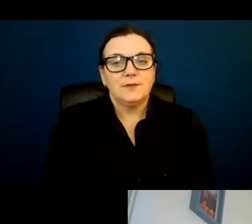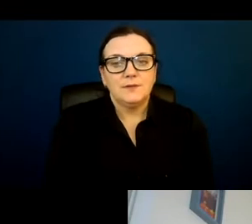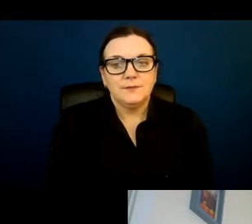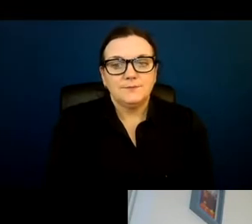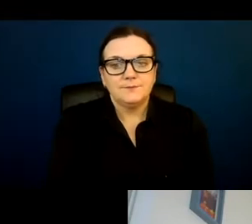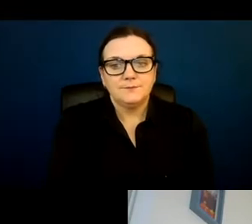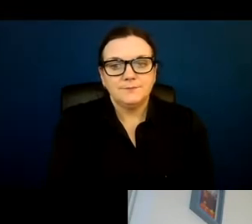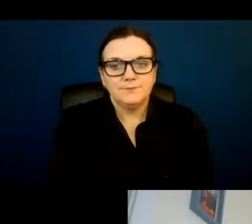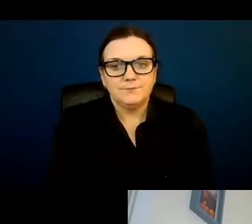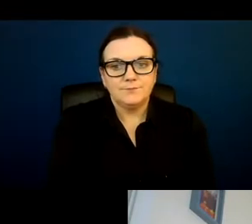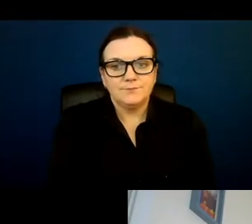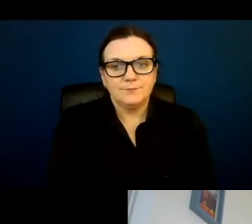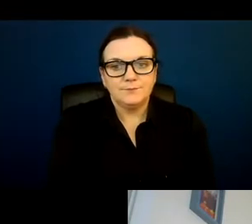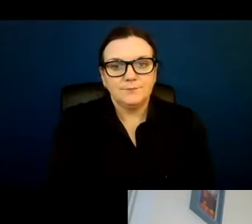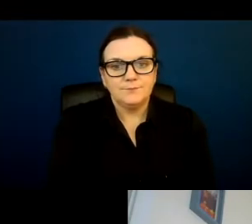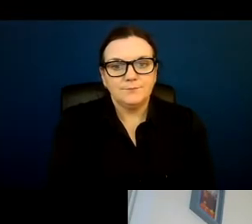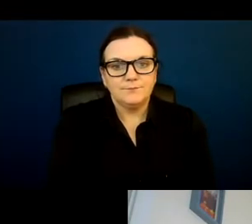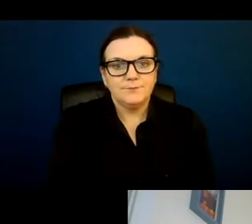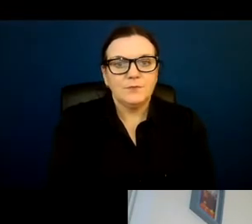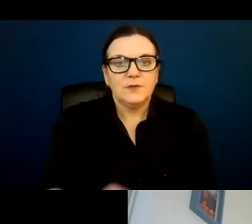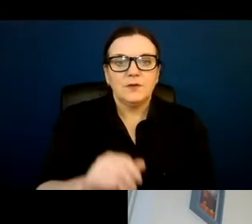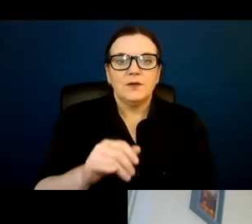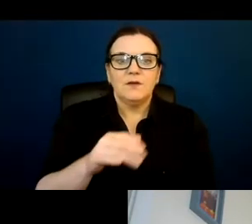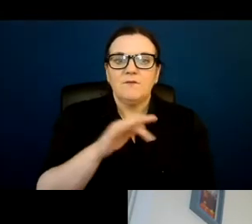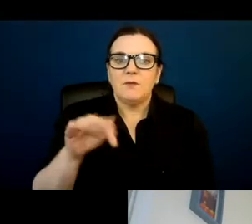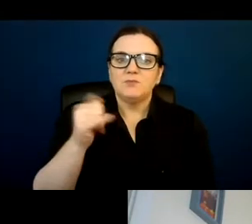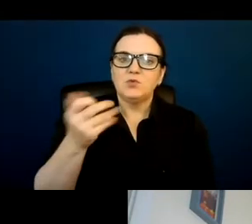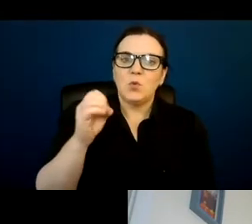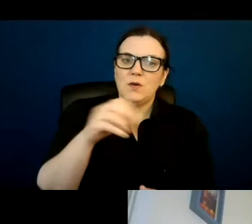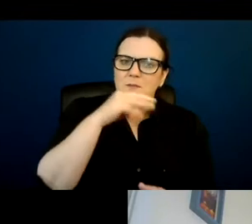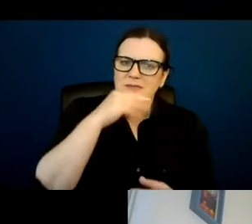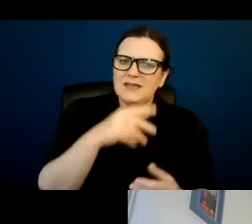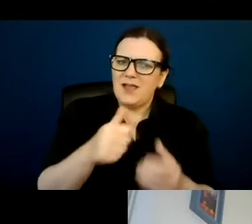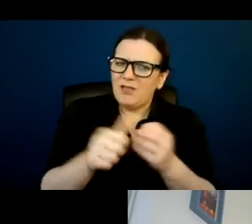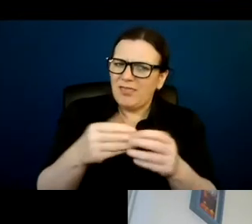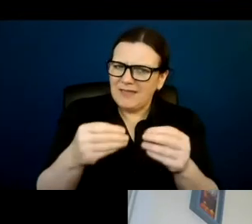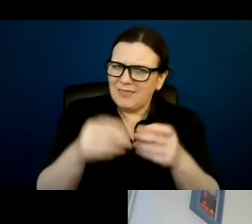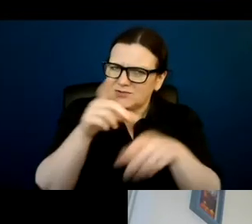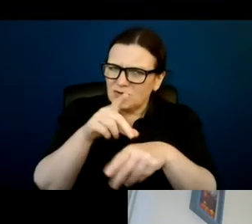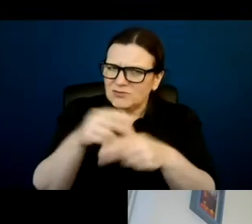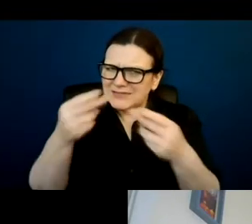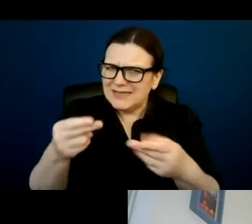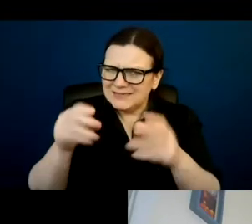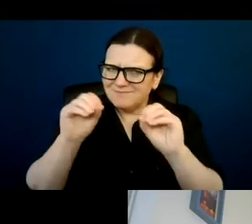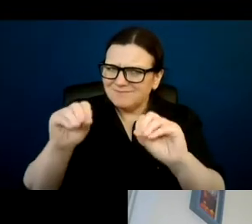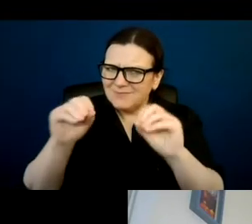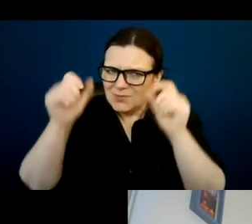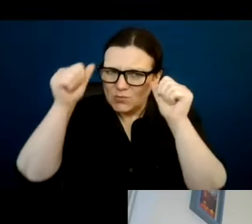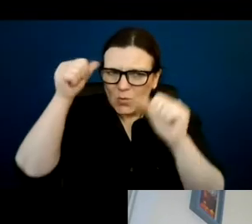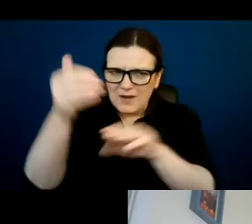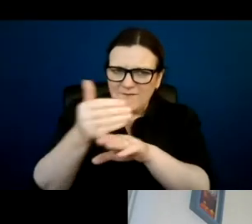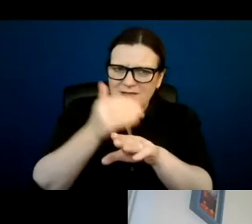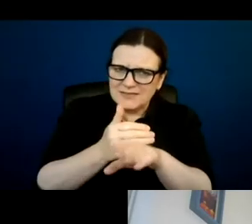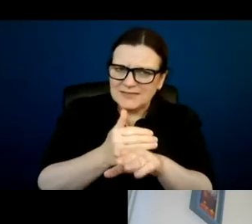doctors need to be educated in advance when they're